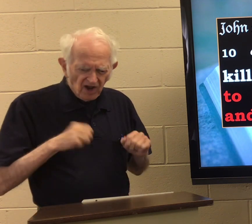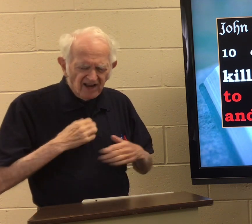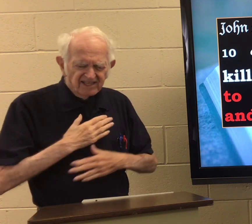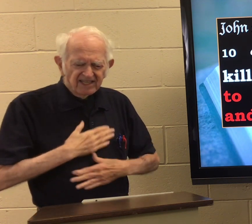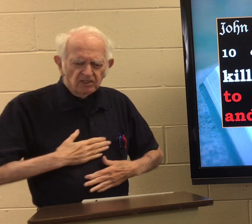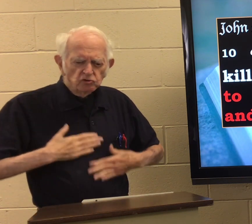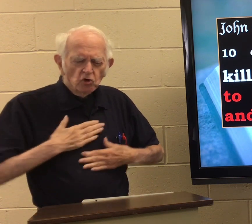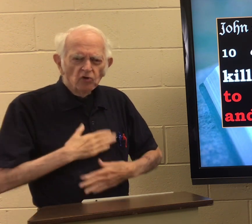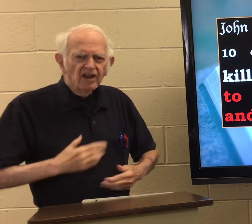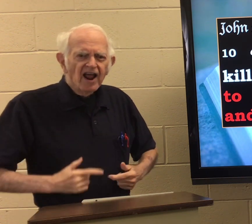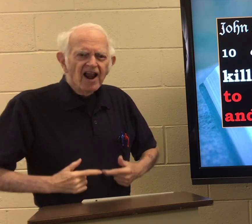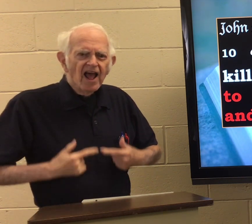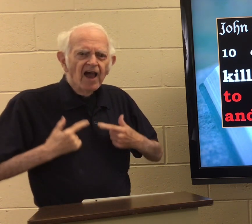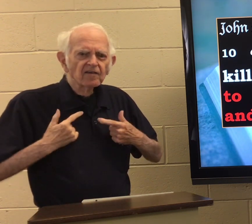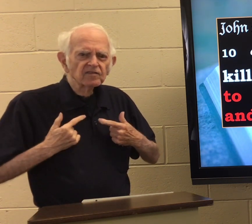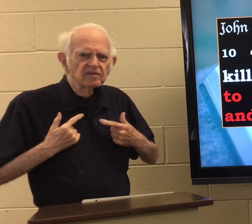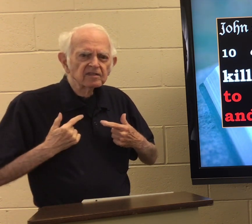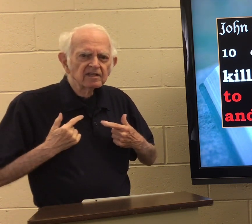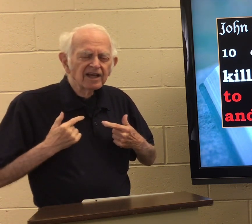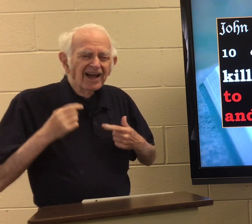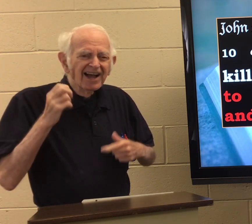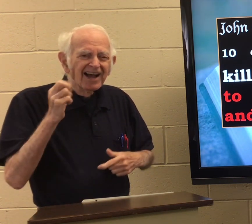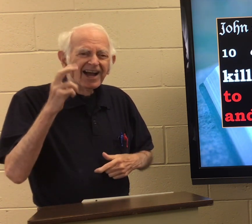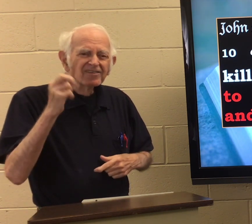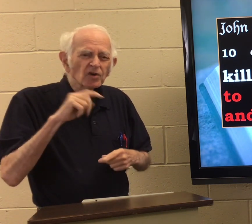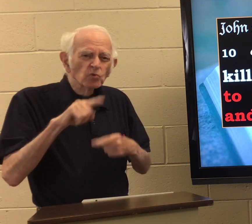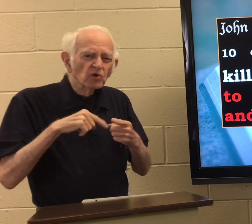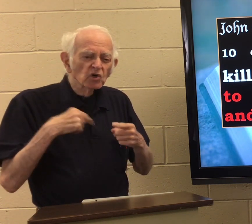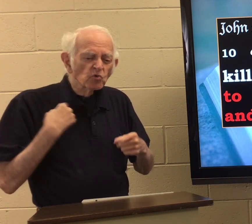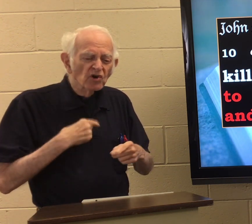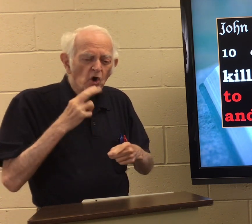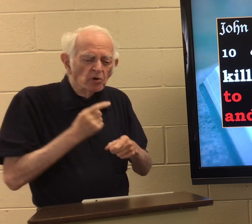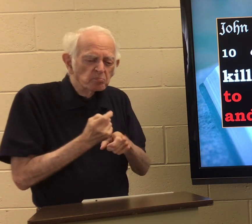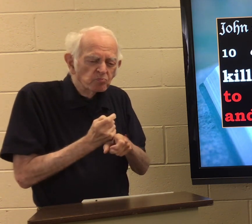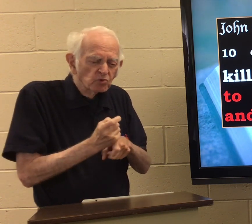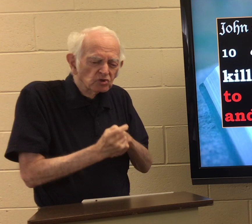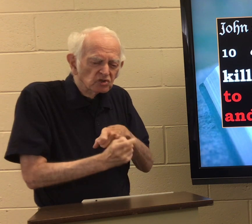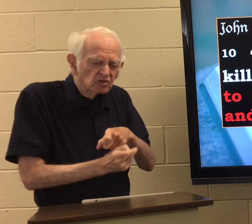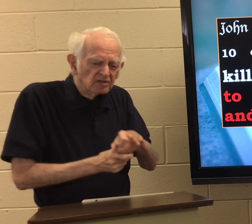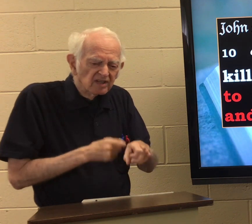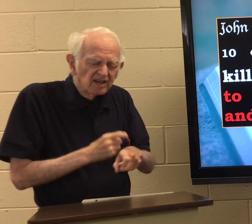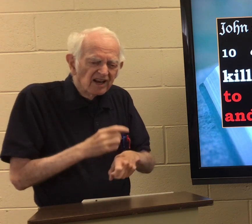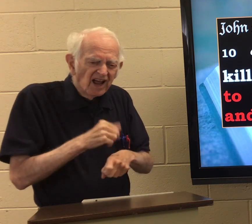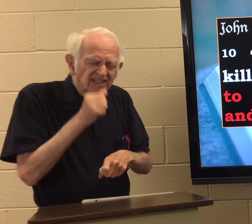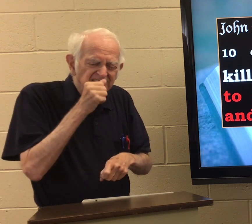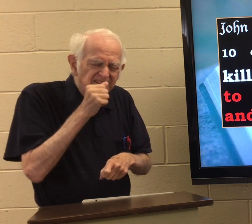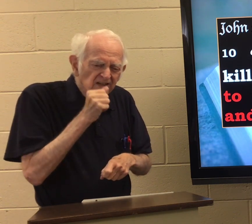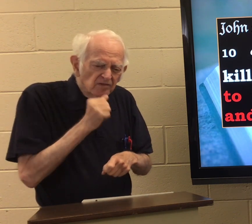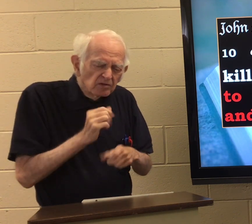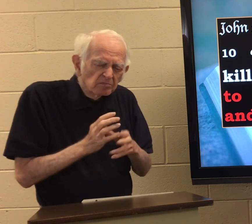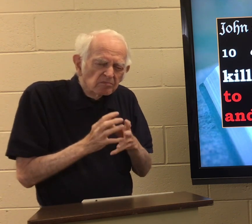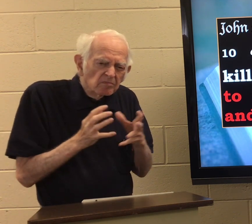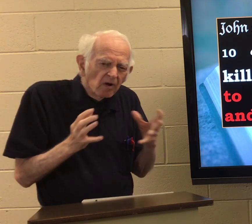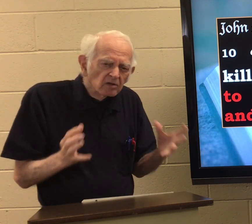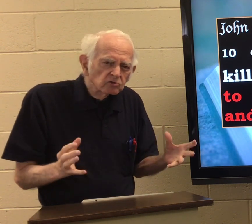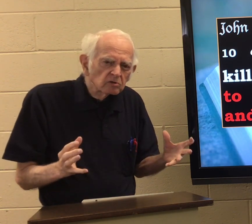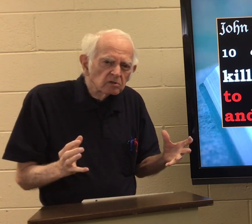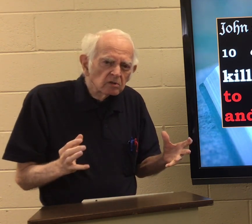We can enjoy life even when we are persecuted and suffering a lot.